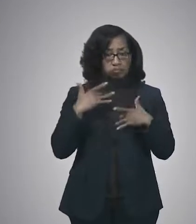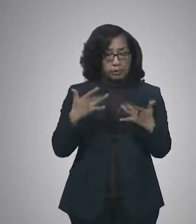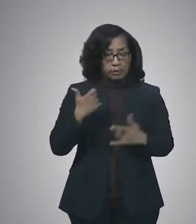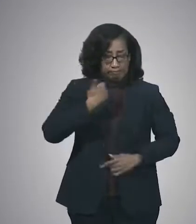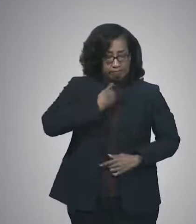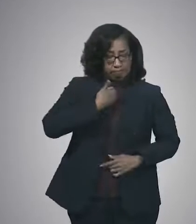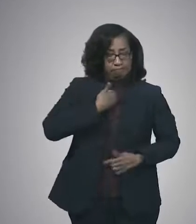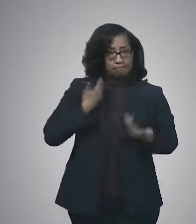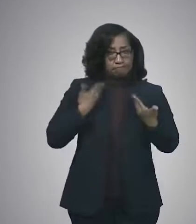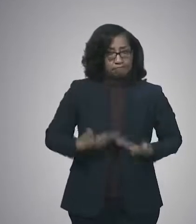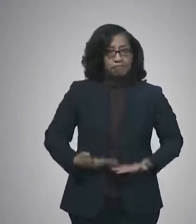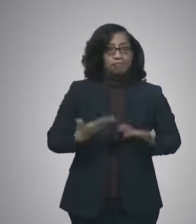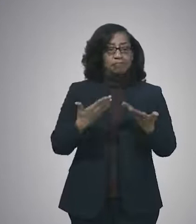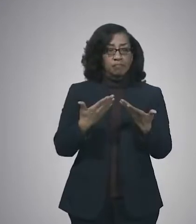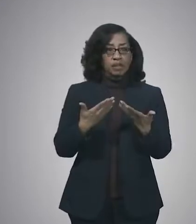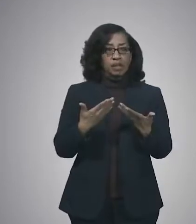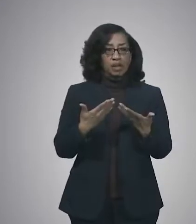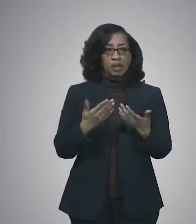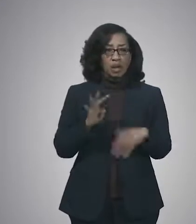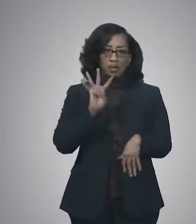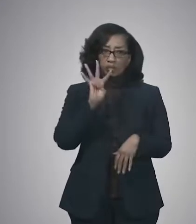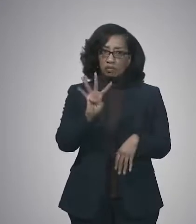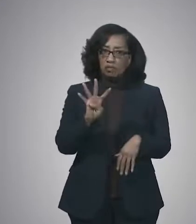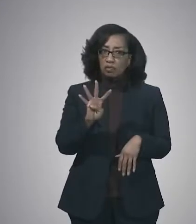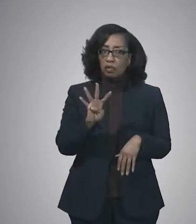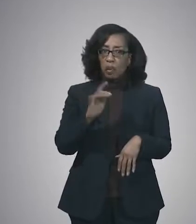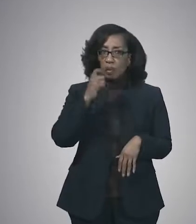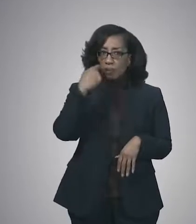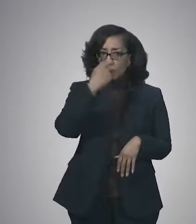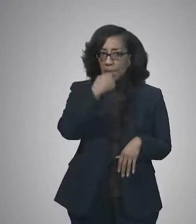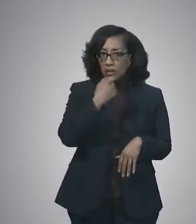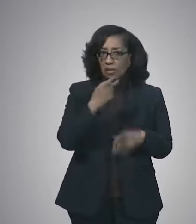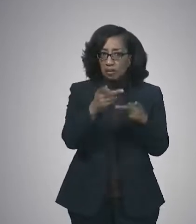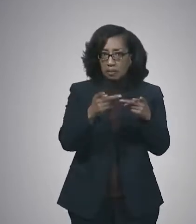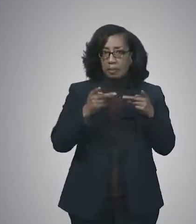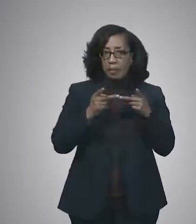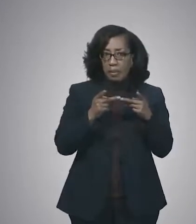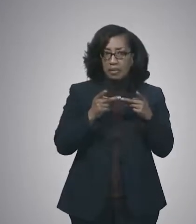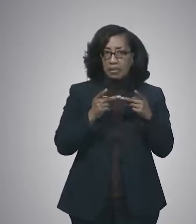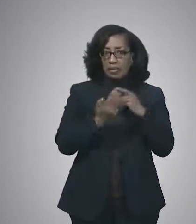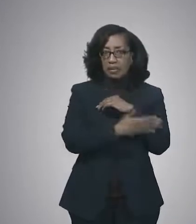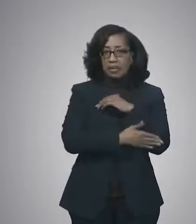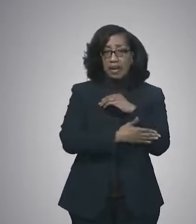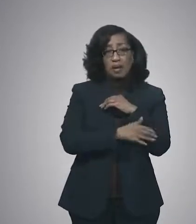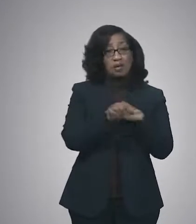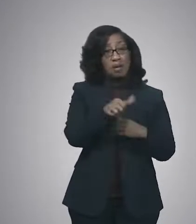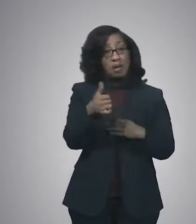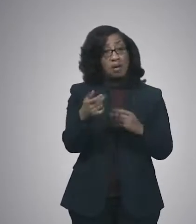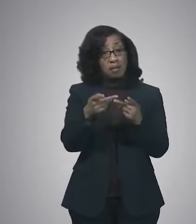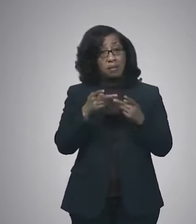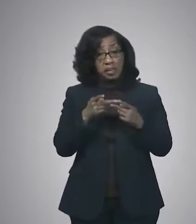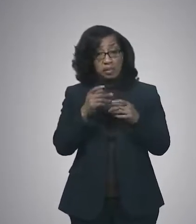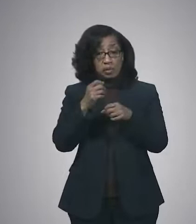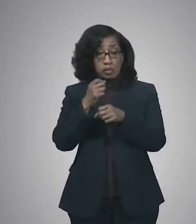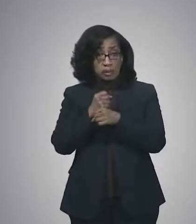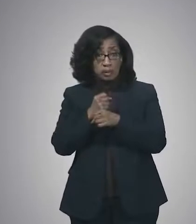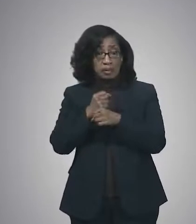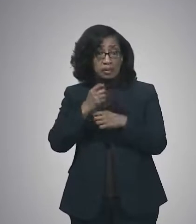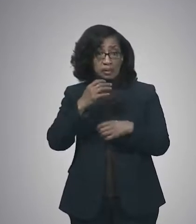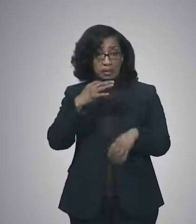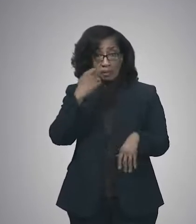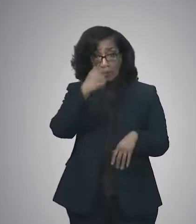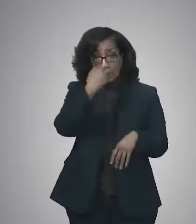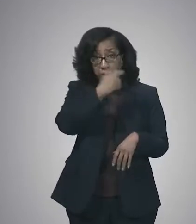four mass testing sites still in the county, and then there are several other places where you can get a test, and there are